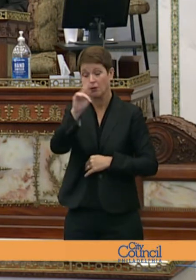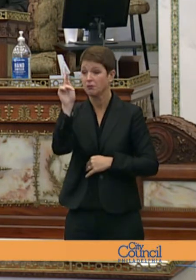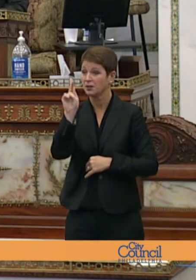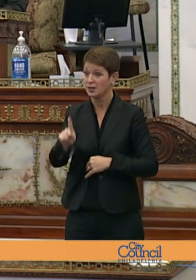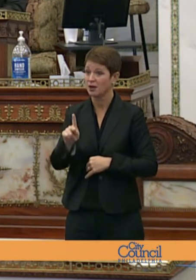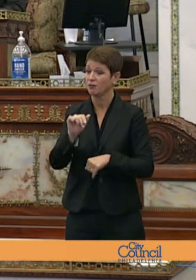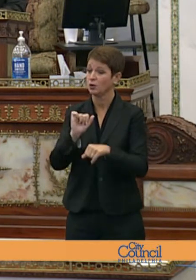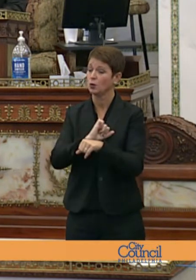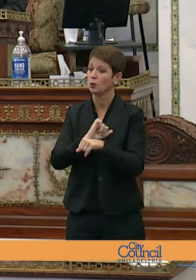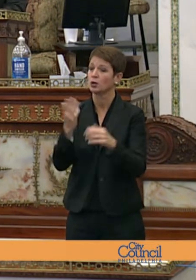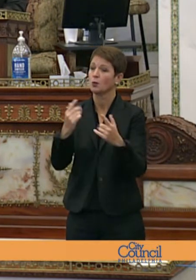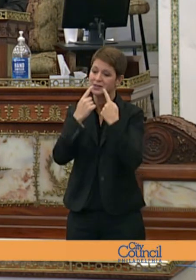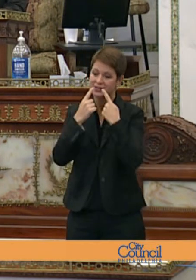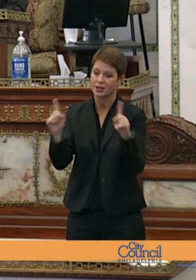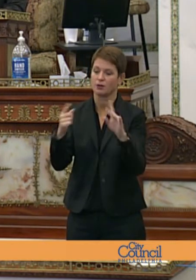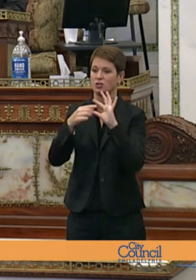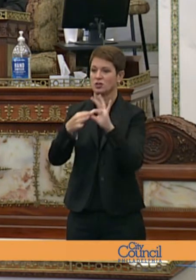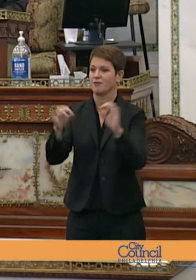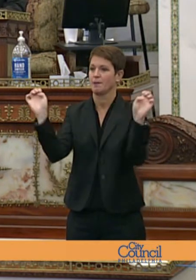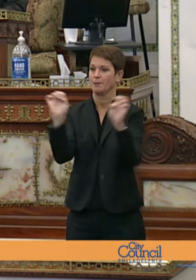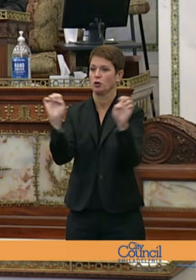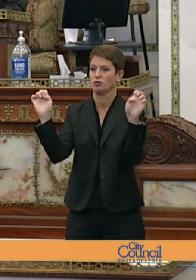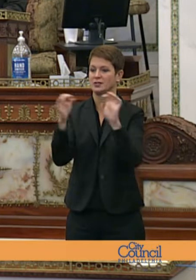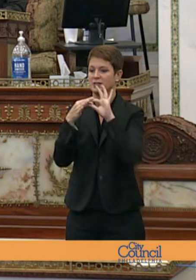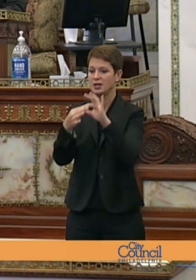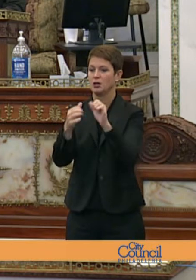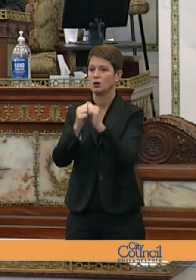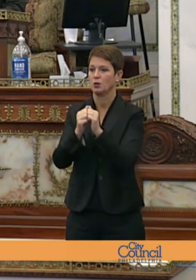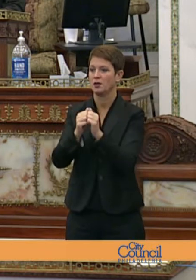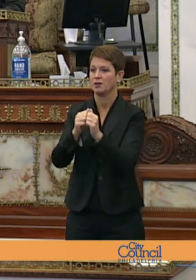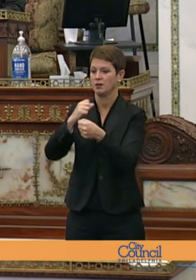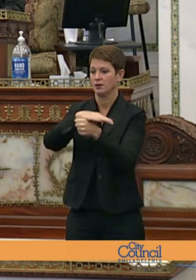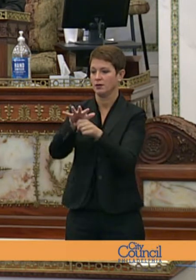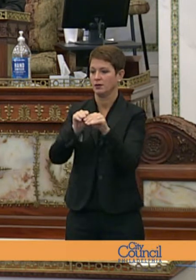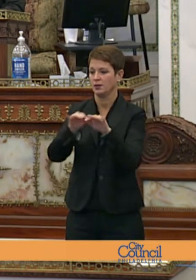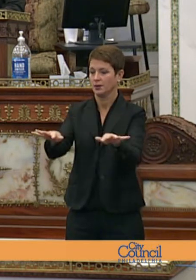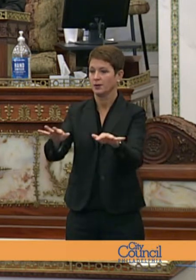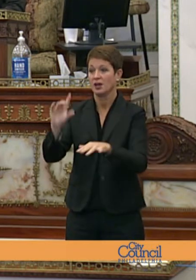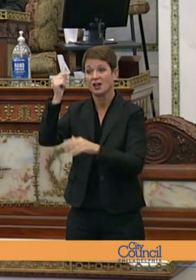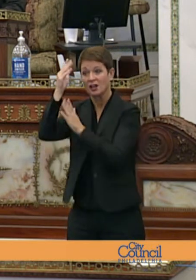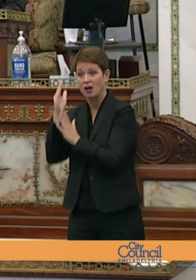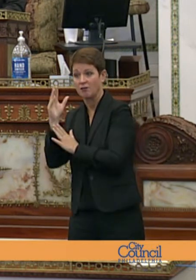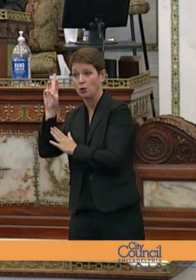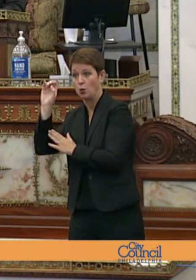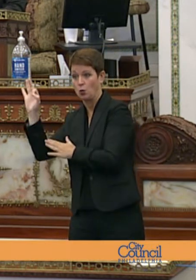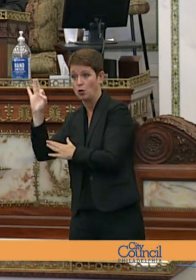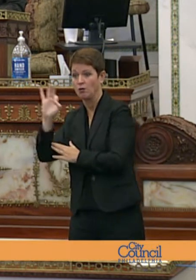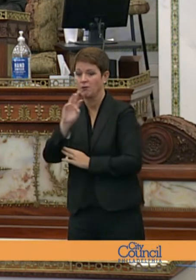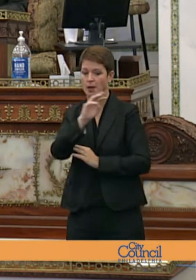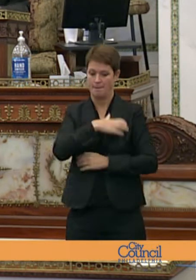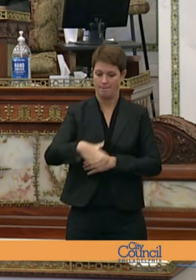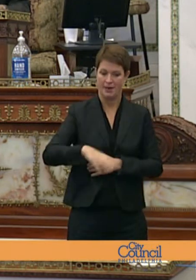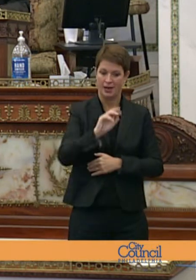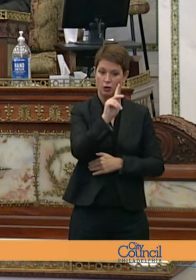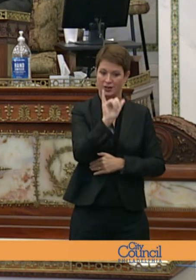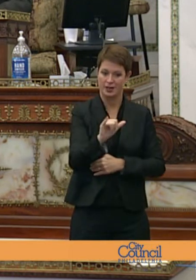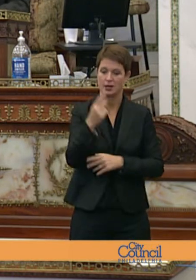operating under a declaration of emergency related to the coronavirus issued by both Governor Wolf and Mayor Kenny